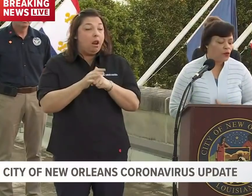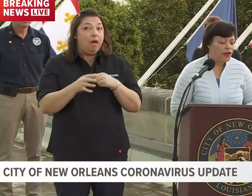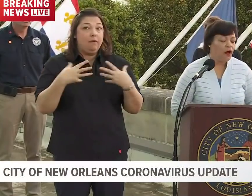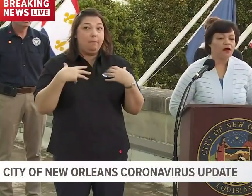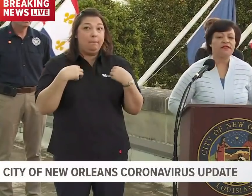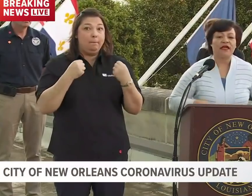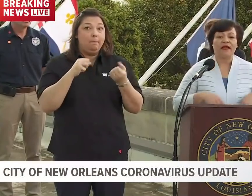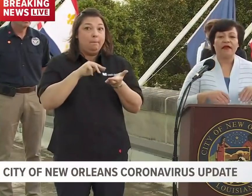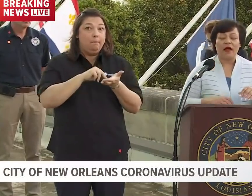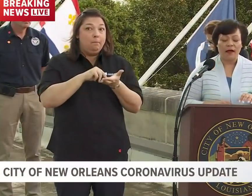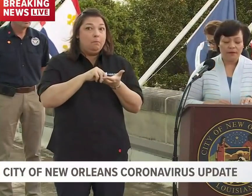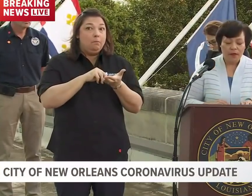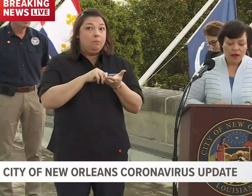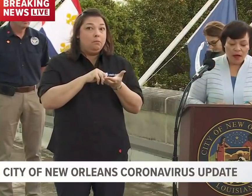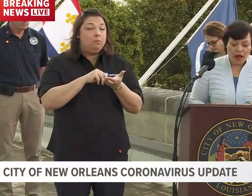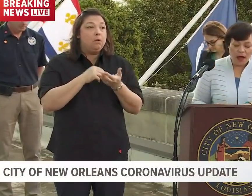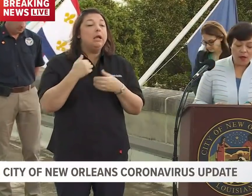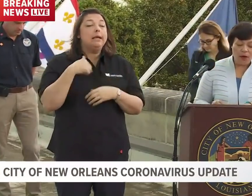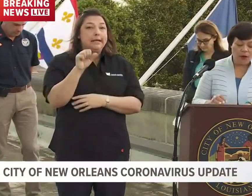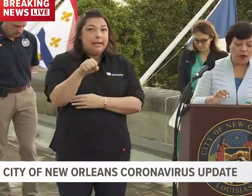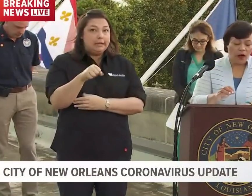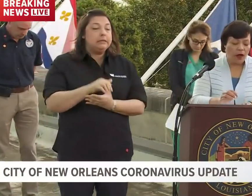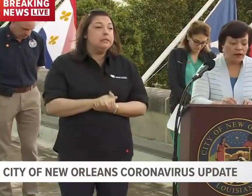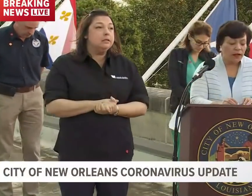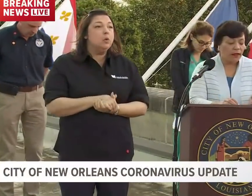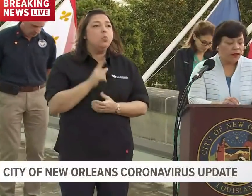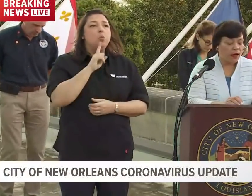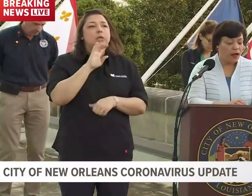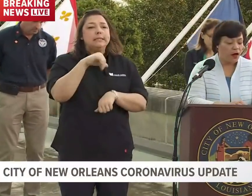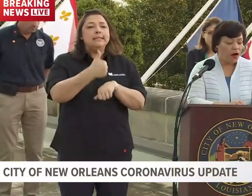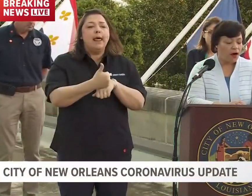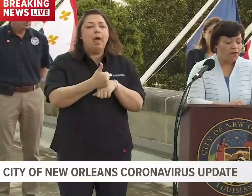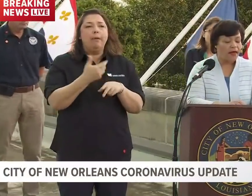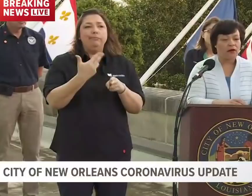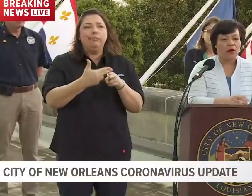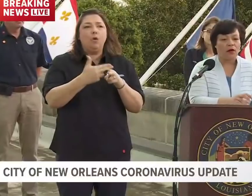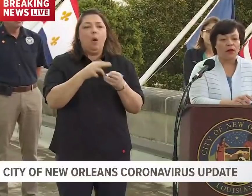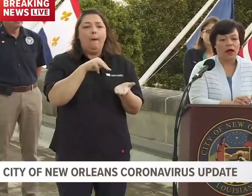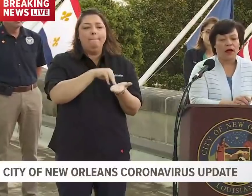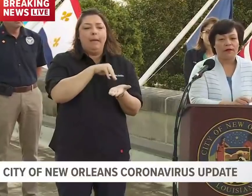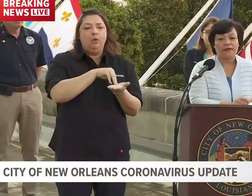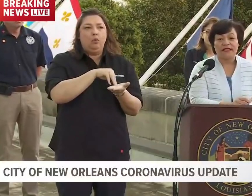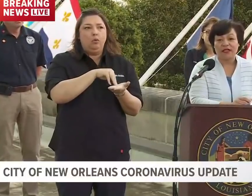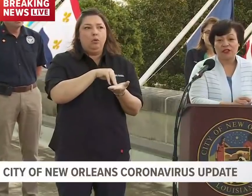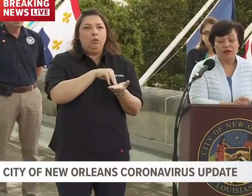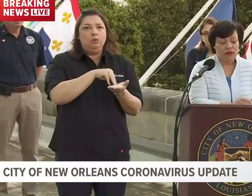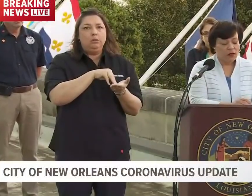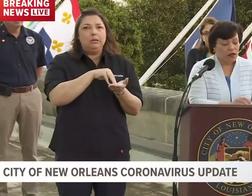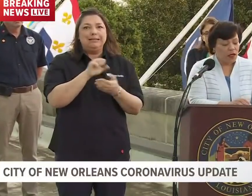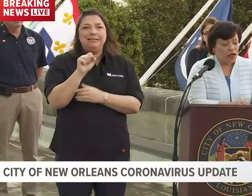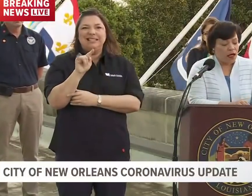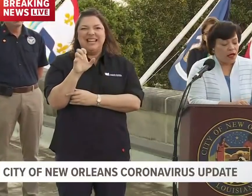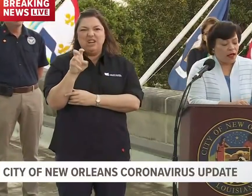Sure. So we are standing up what we're calling our medical station.